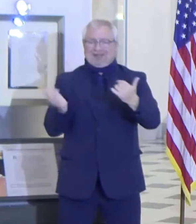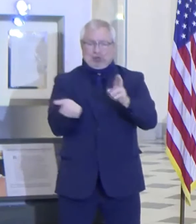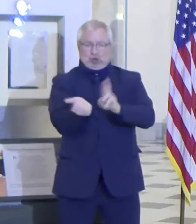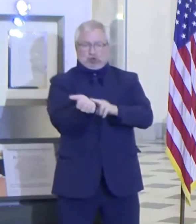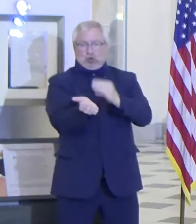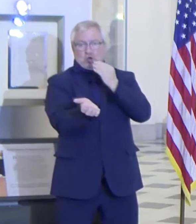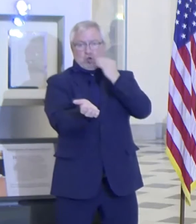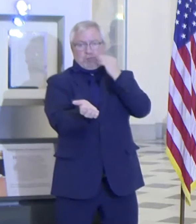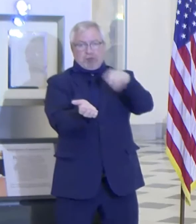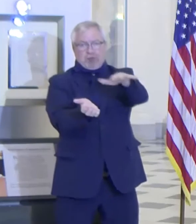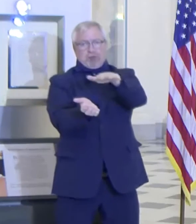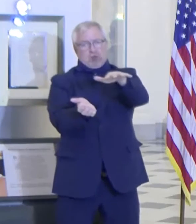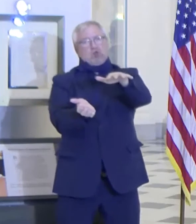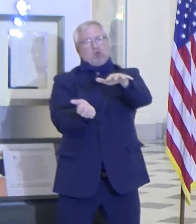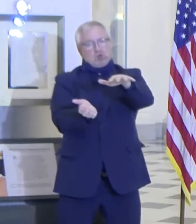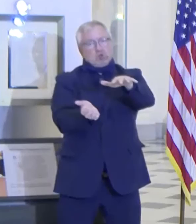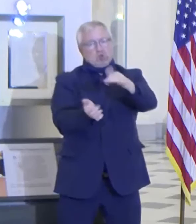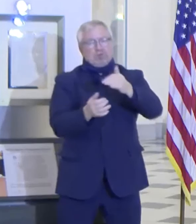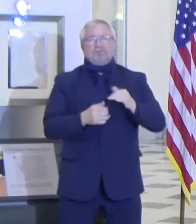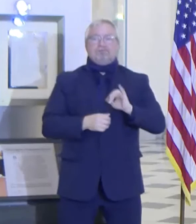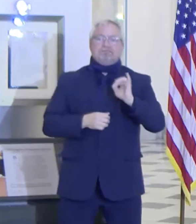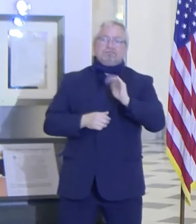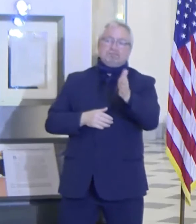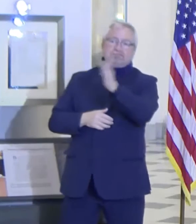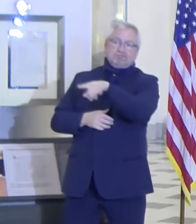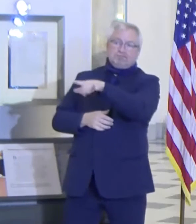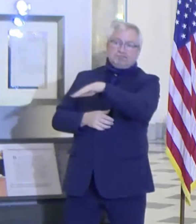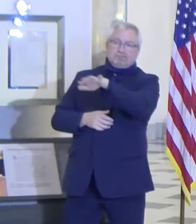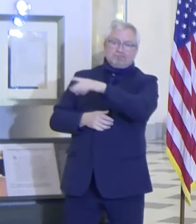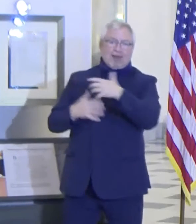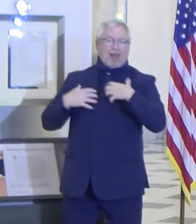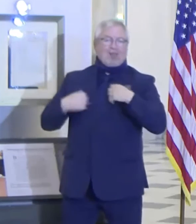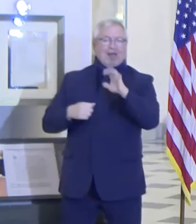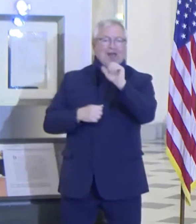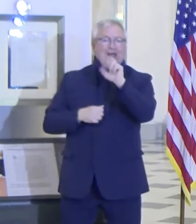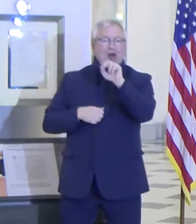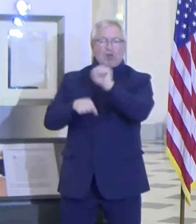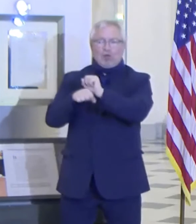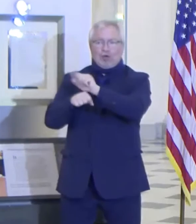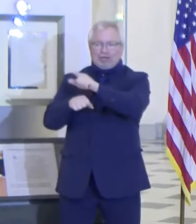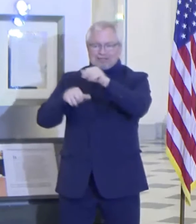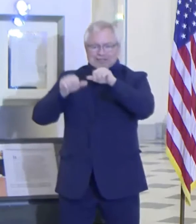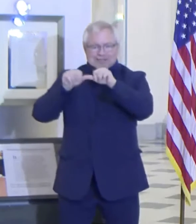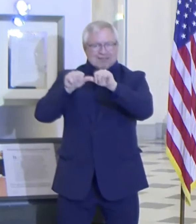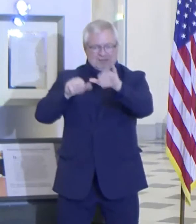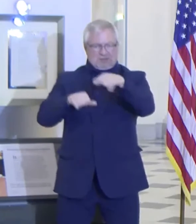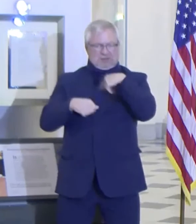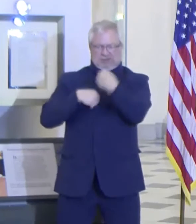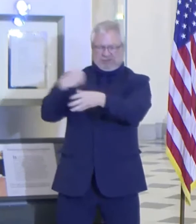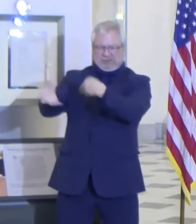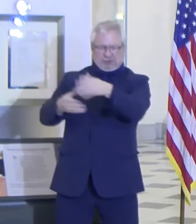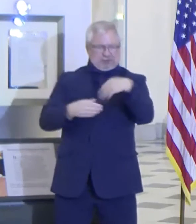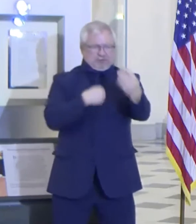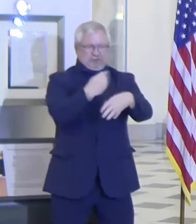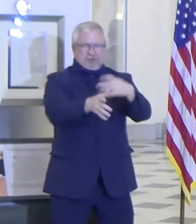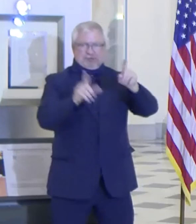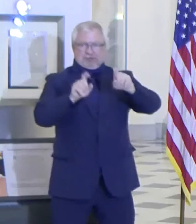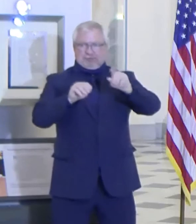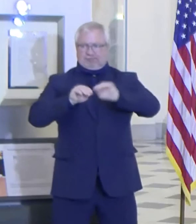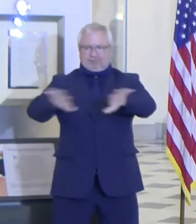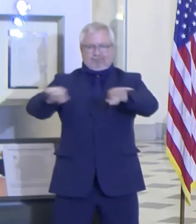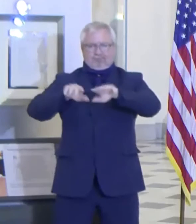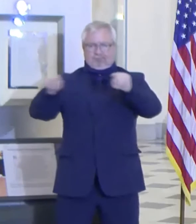testing for our health care workers, and first responders. It also helps us expand and increase